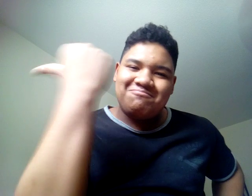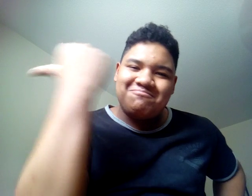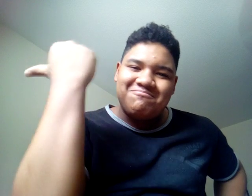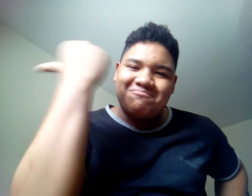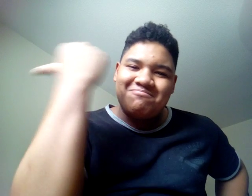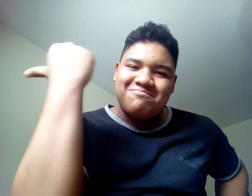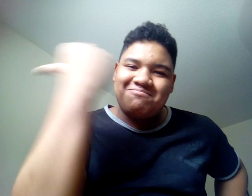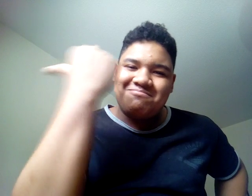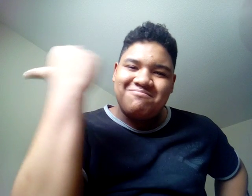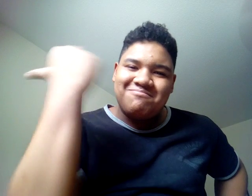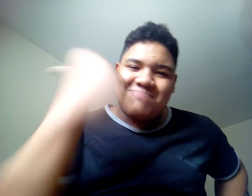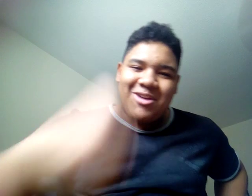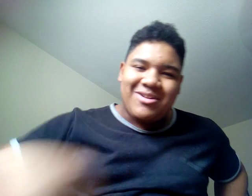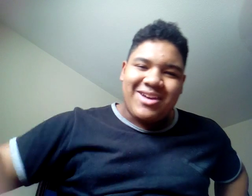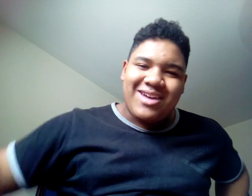Okay.